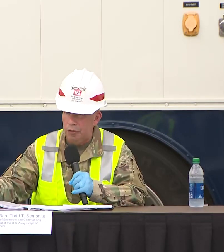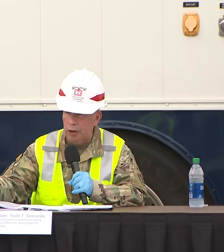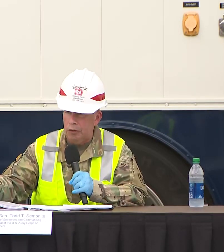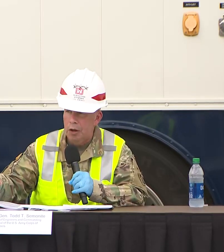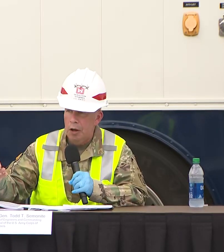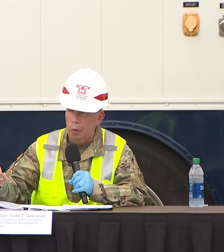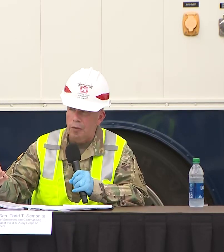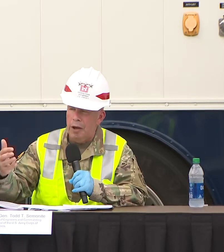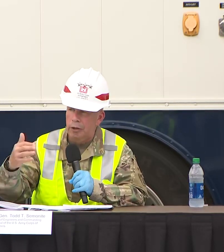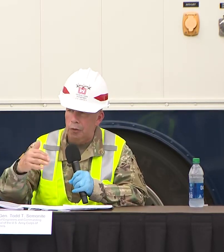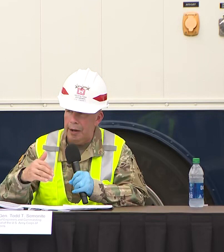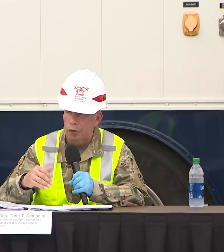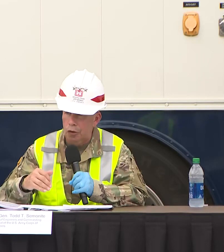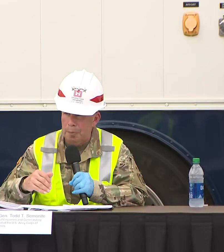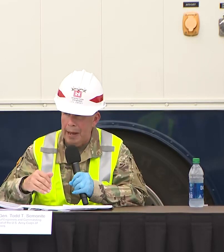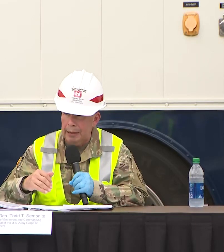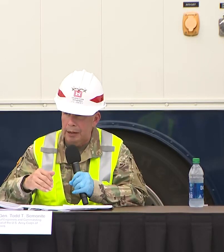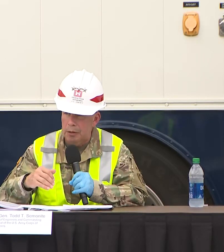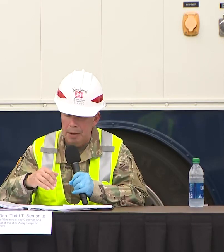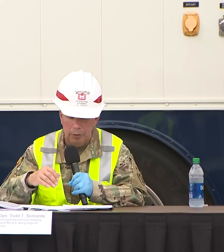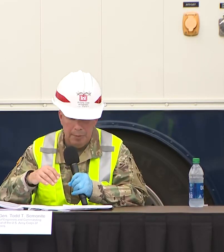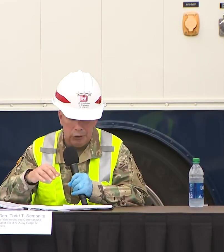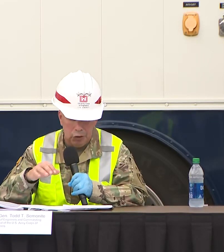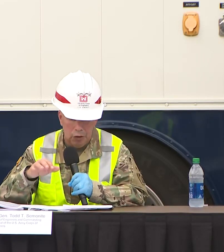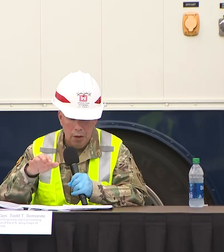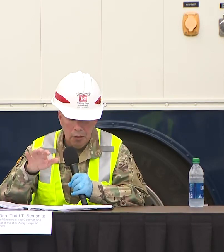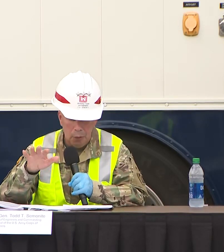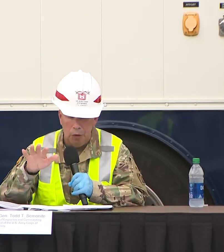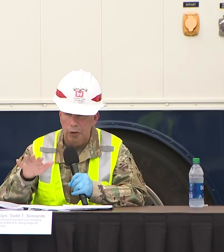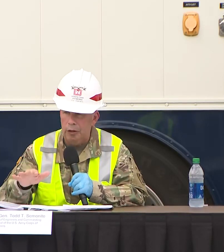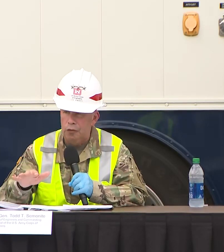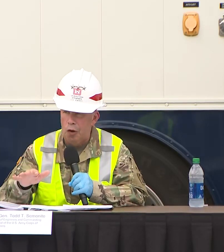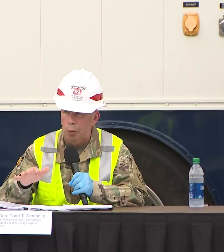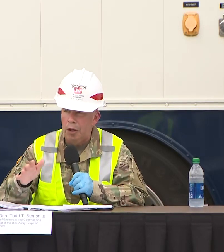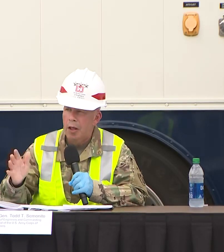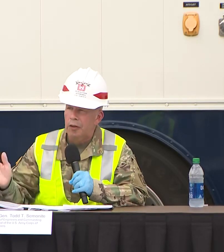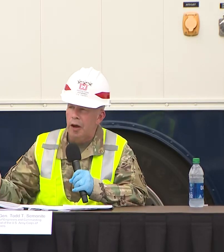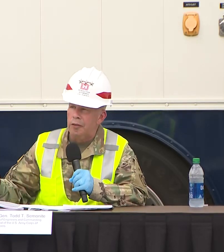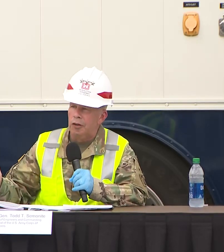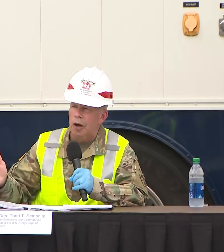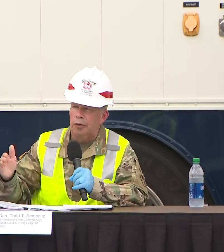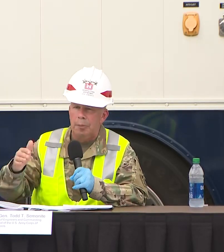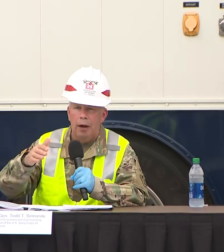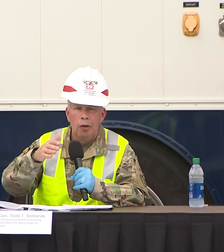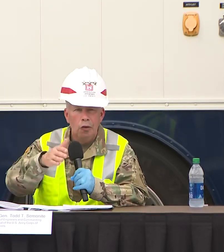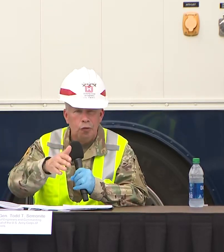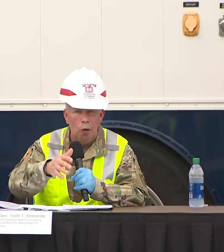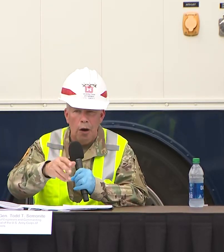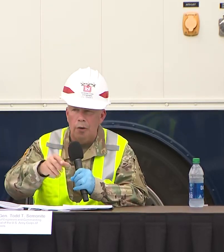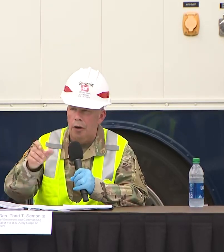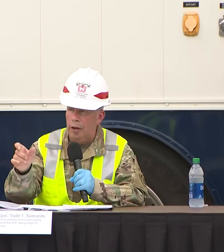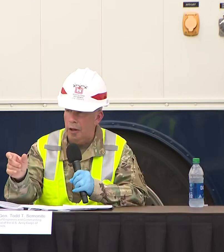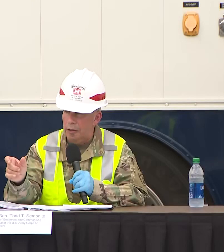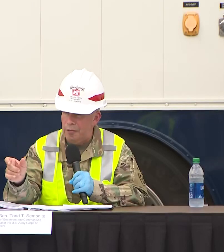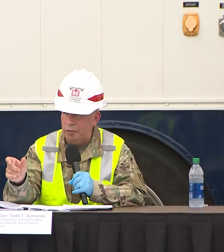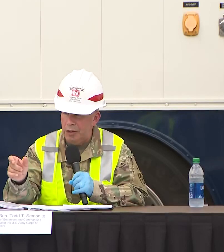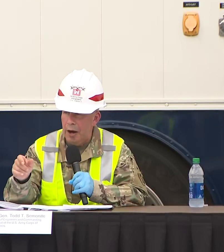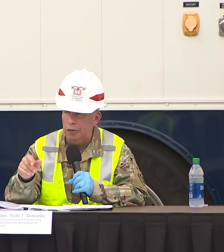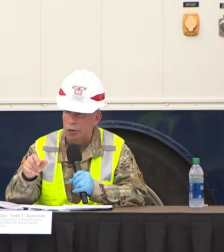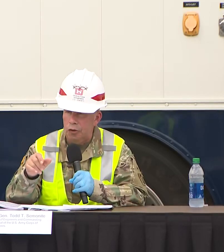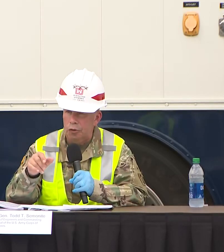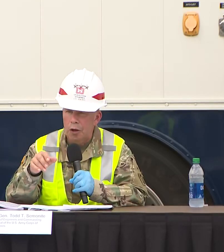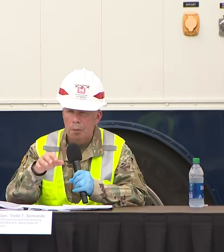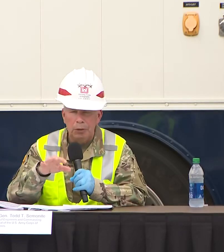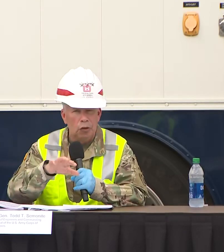work all these things and we've integrated those back in and be able to make sure that we're leaning forward the governor talked about 400 and in the